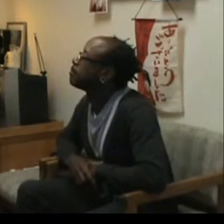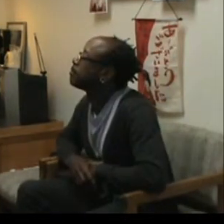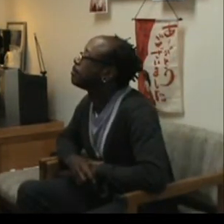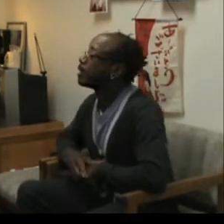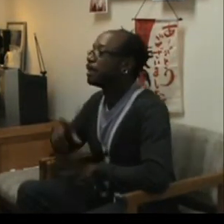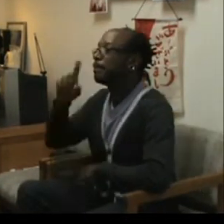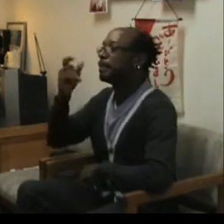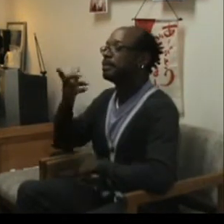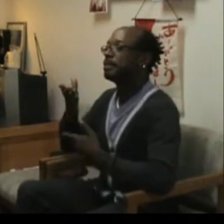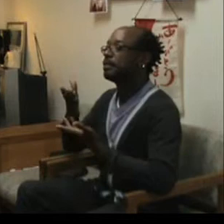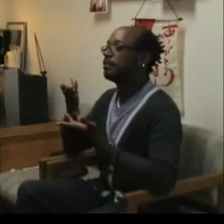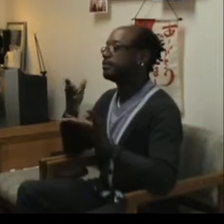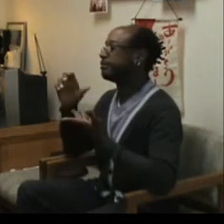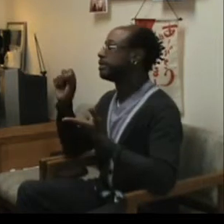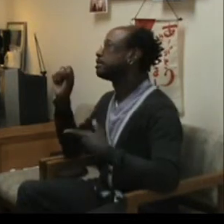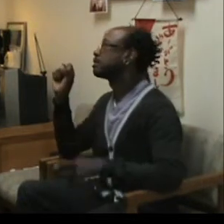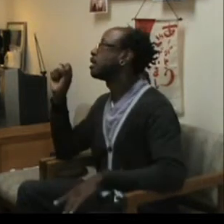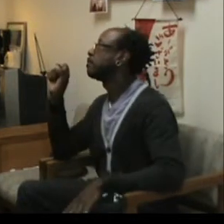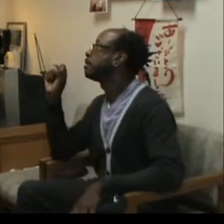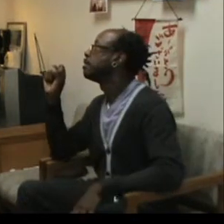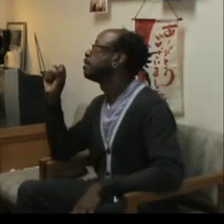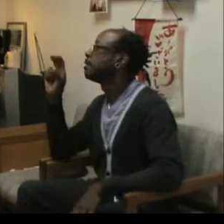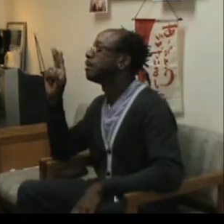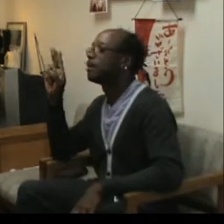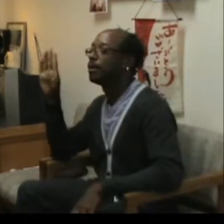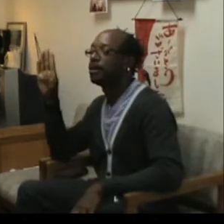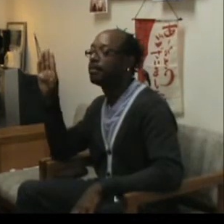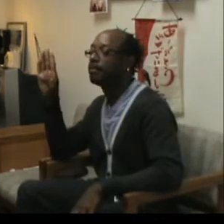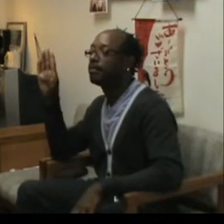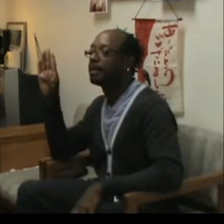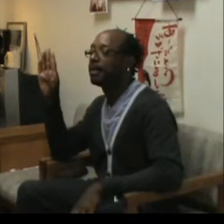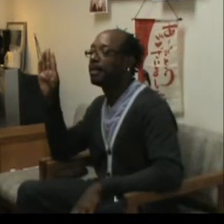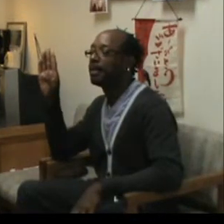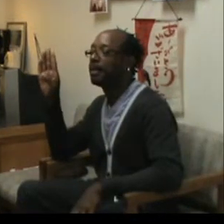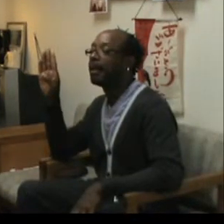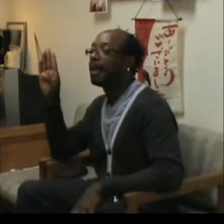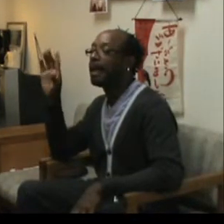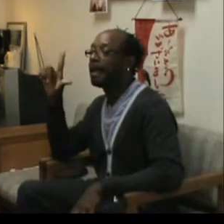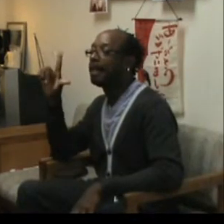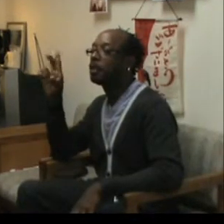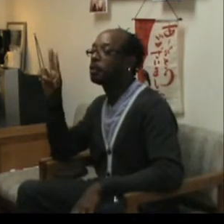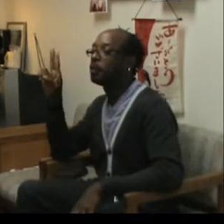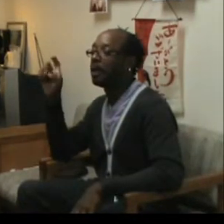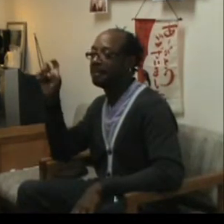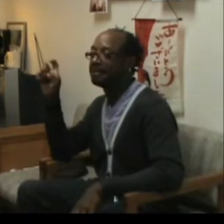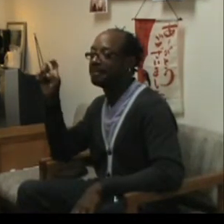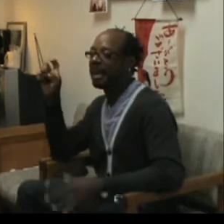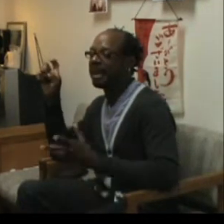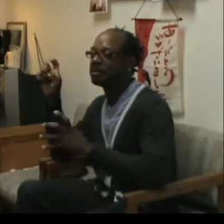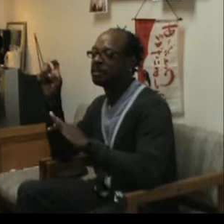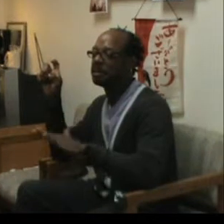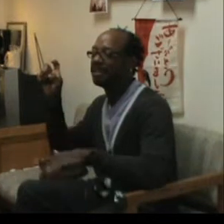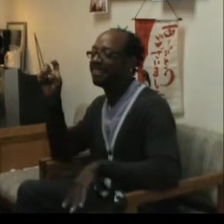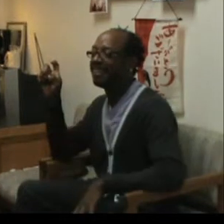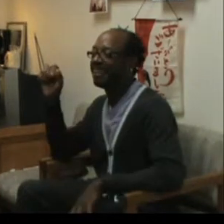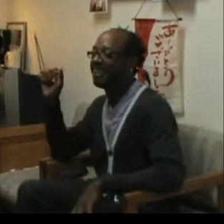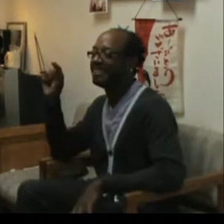subluxations. Sub. Sub. Sub. Sub. Sub. L-U-X-A-T-I-O-N.